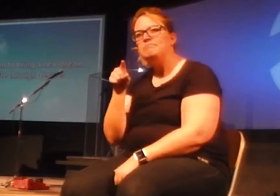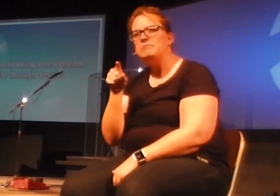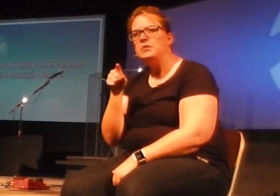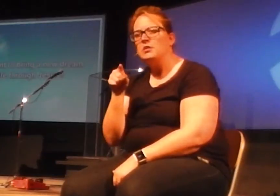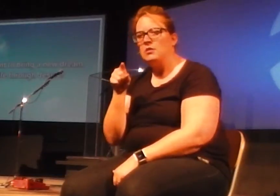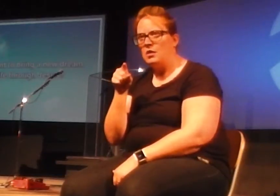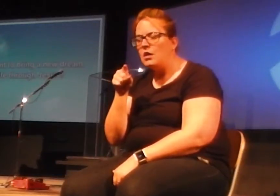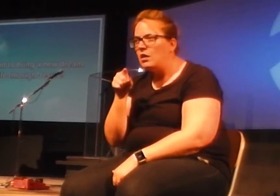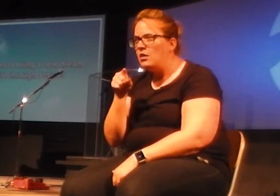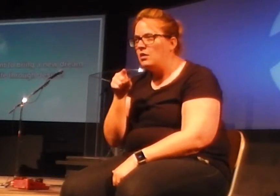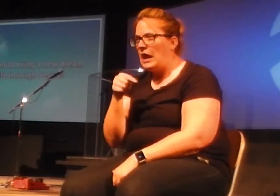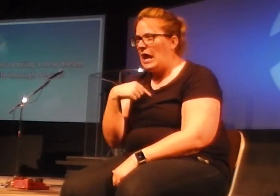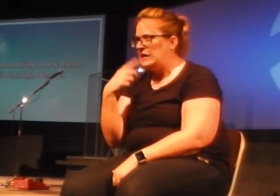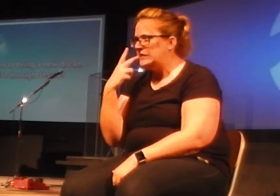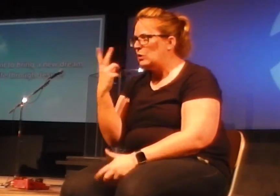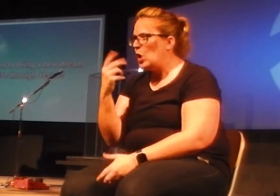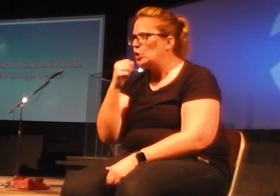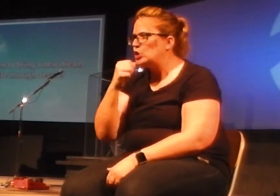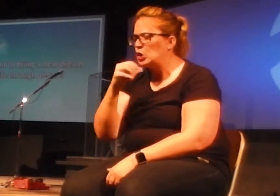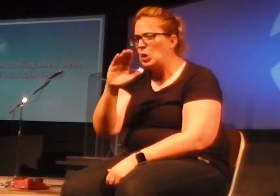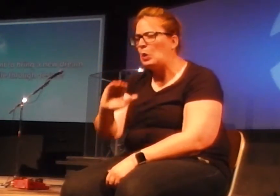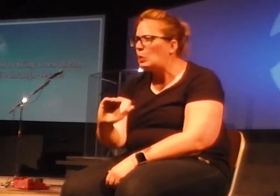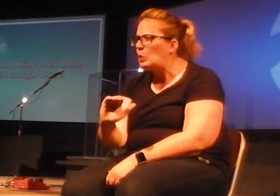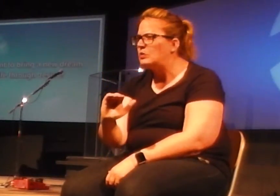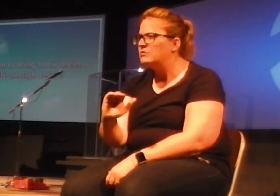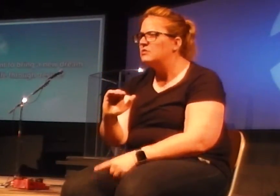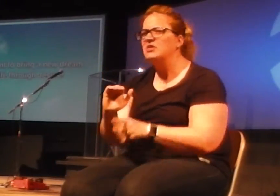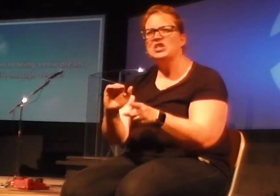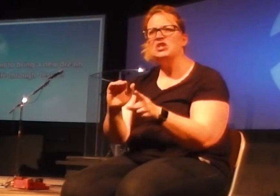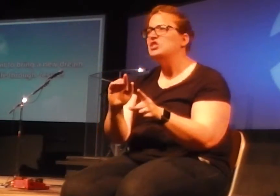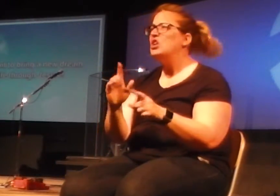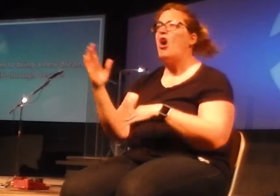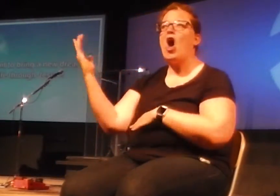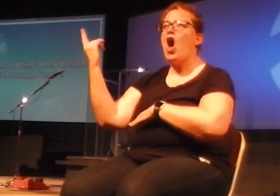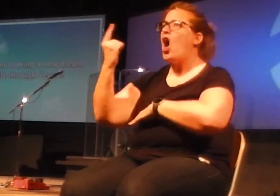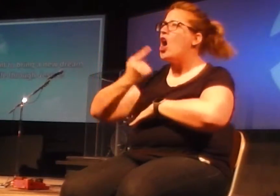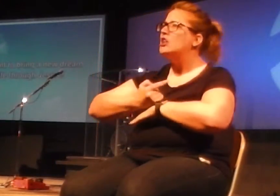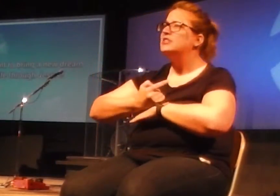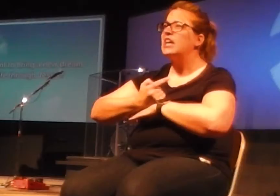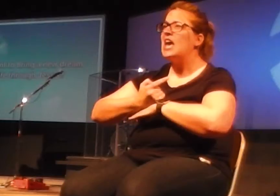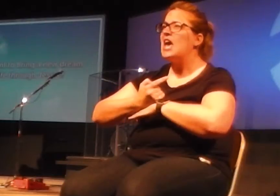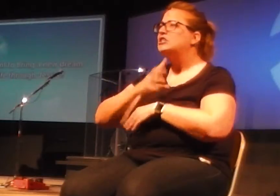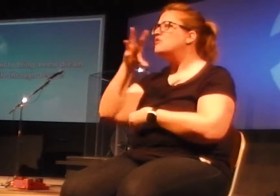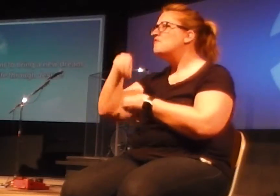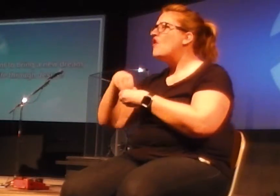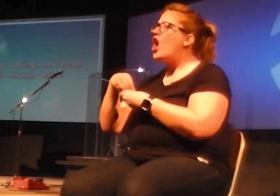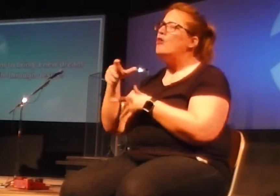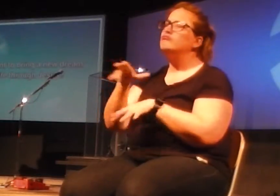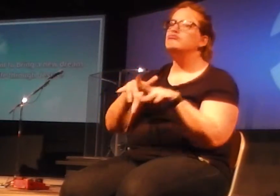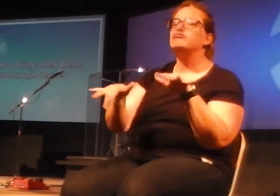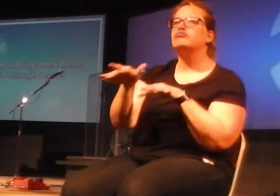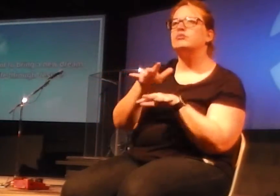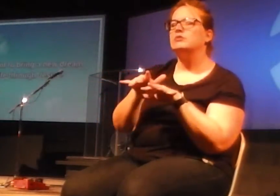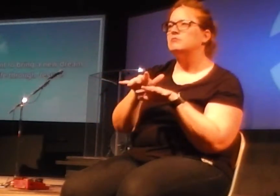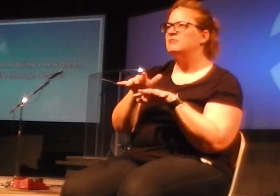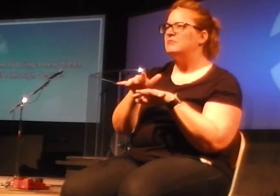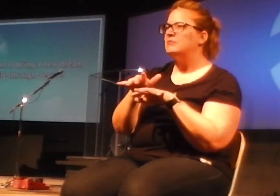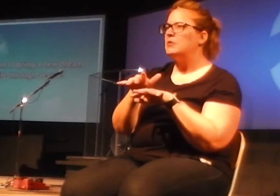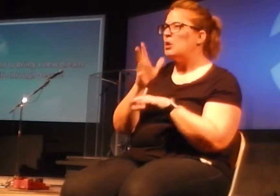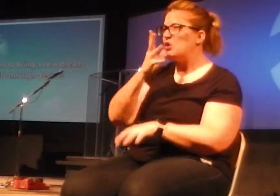seeing this little girl. And she had been there the whole day. She was part of the ministry and the things we were doing. But I had never seen her parents. It's 11